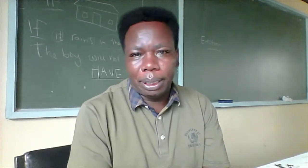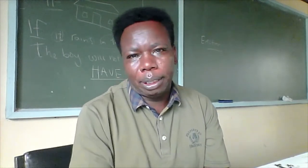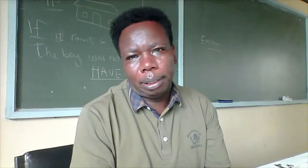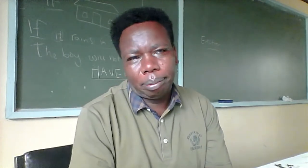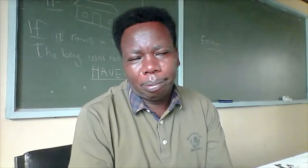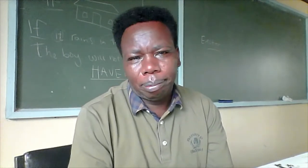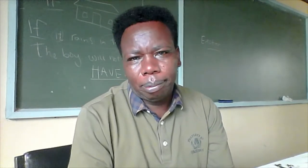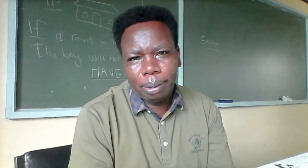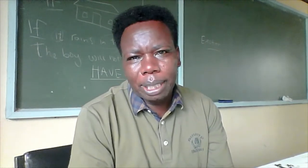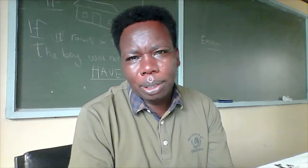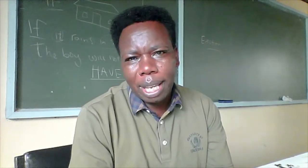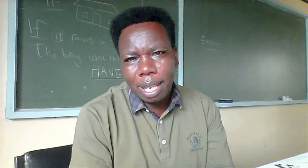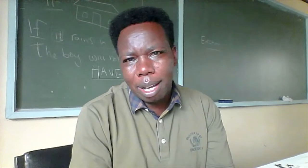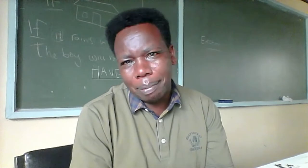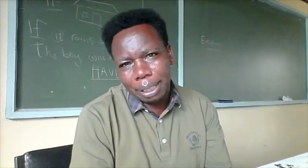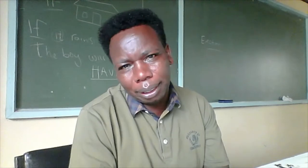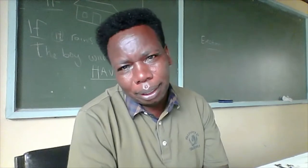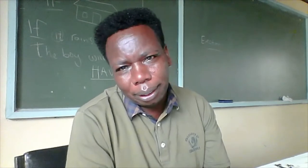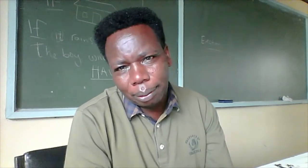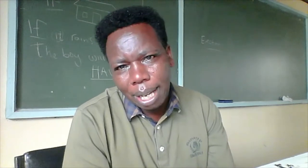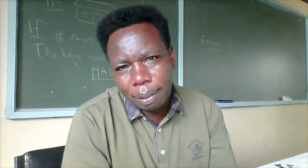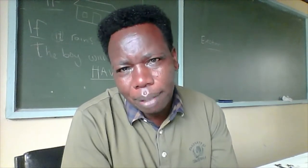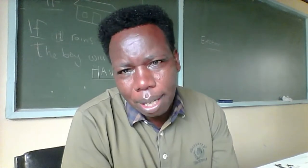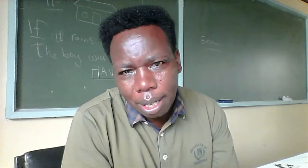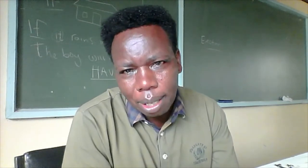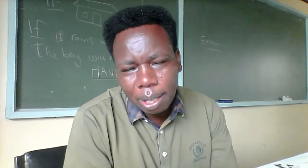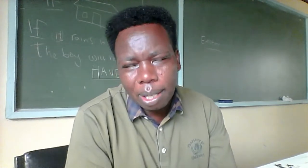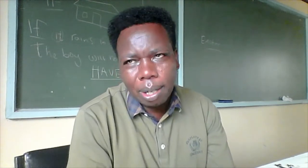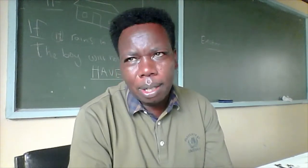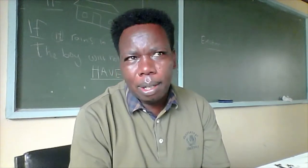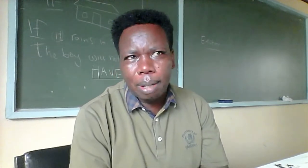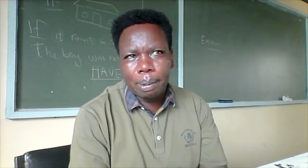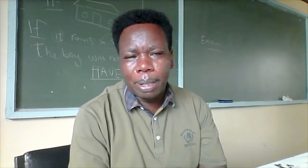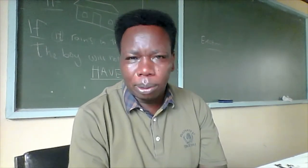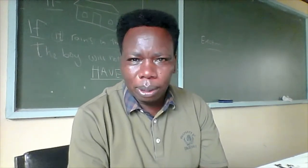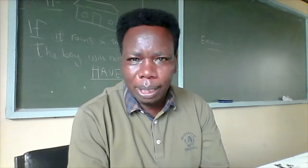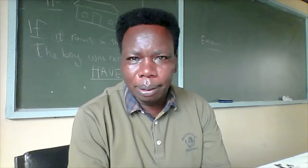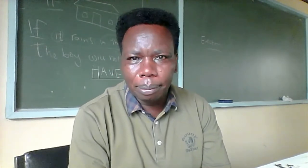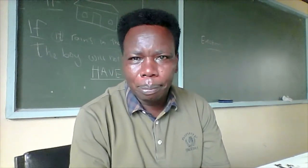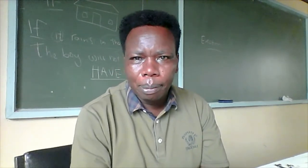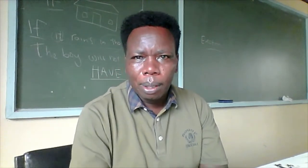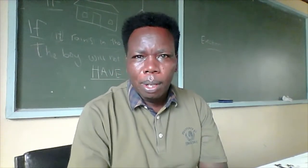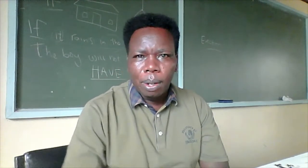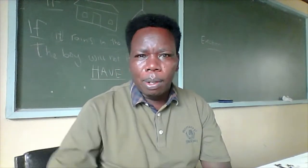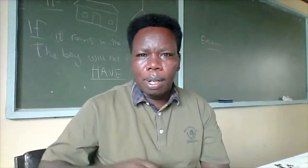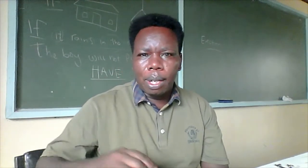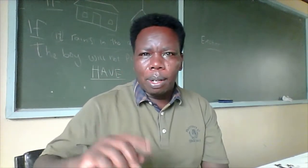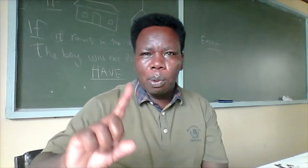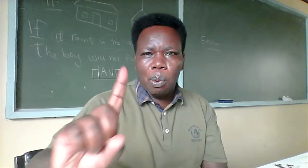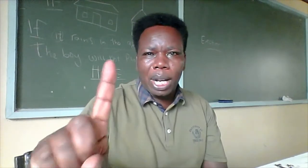it we can try the numbers we have a number one to ten one